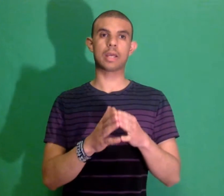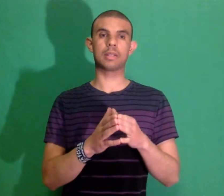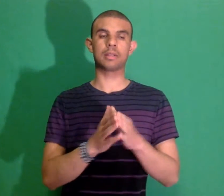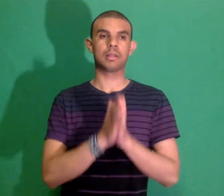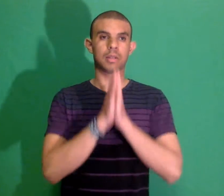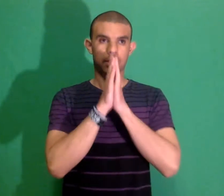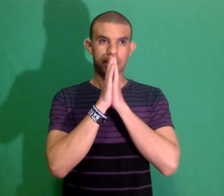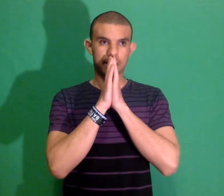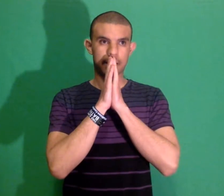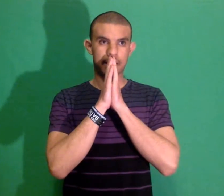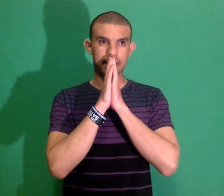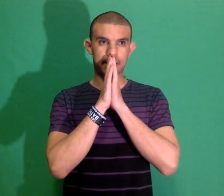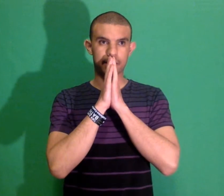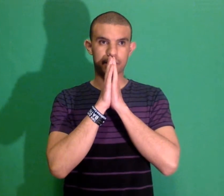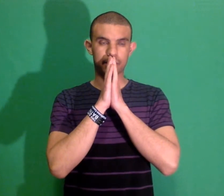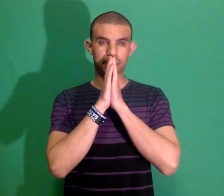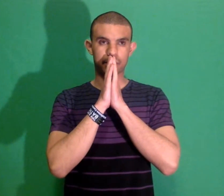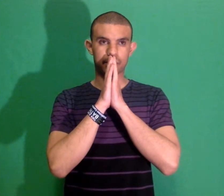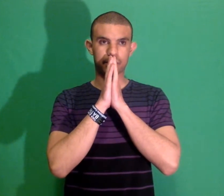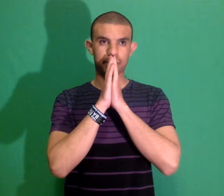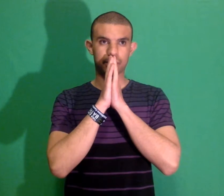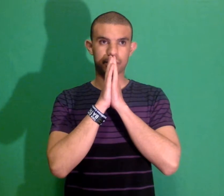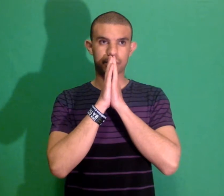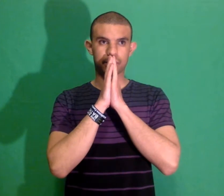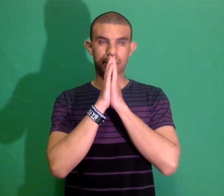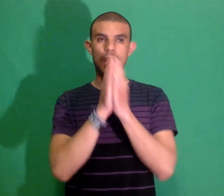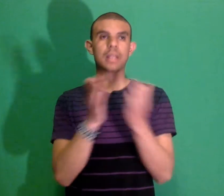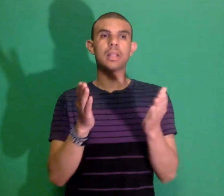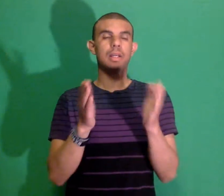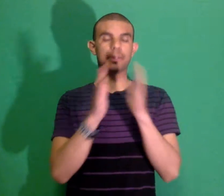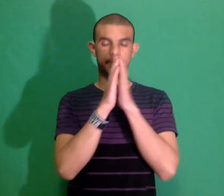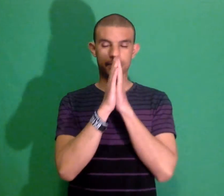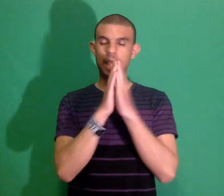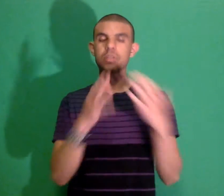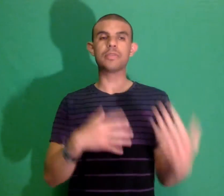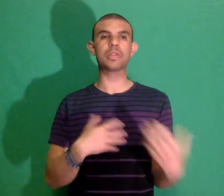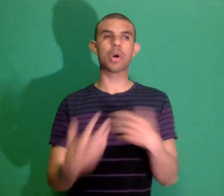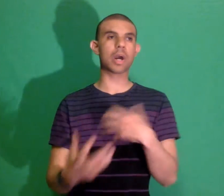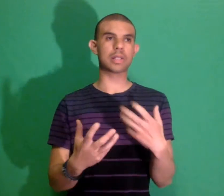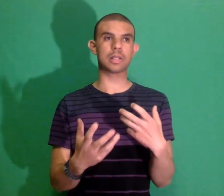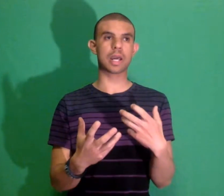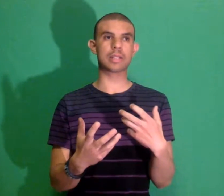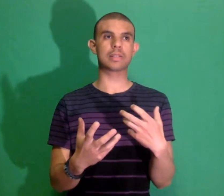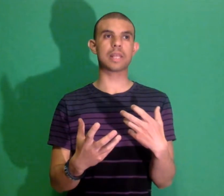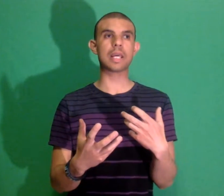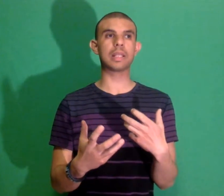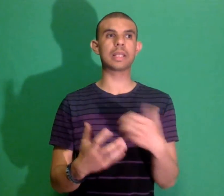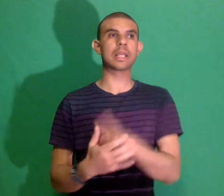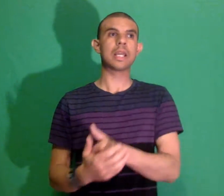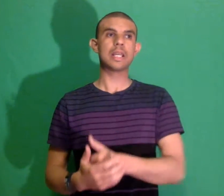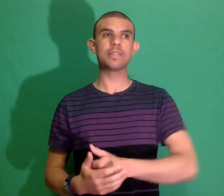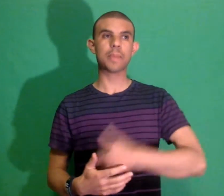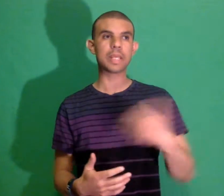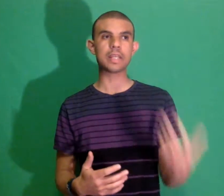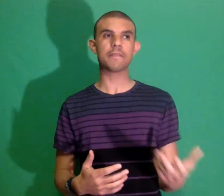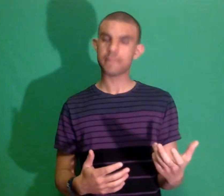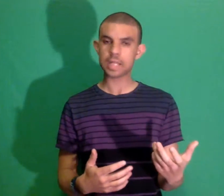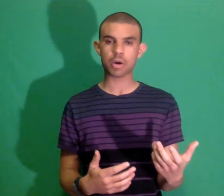I I don't even know how to how to say it like he's making a video about